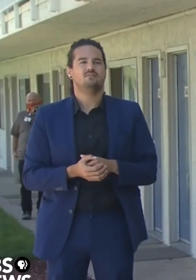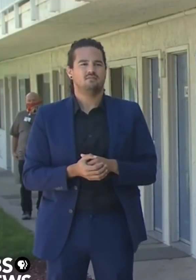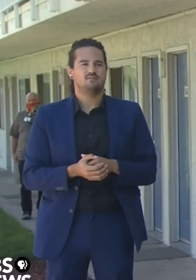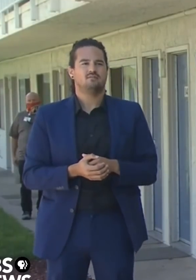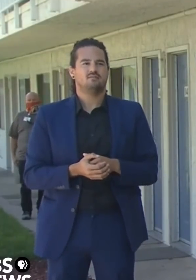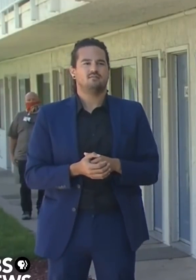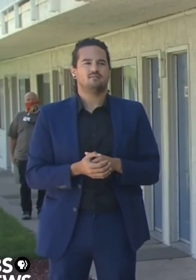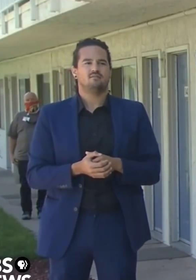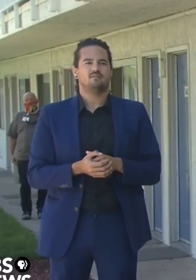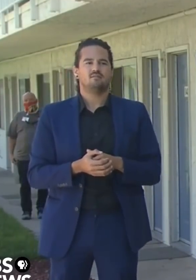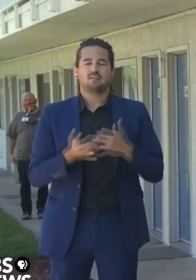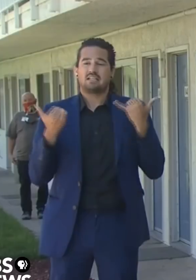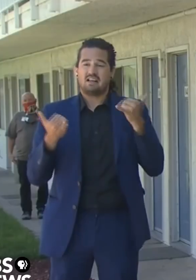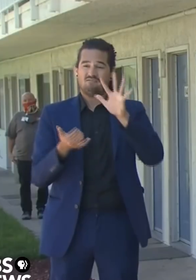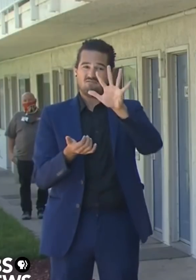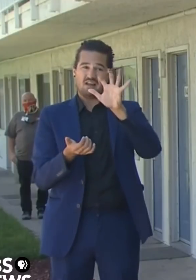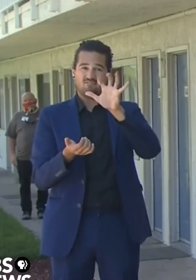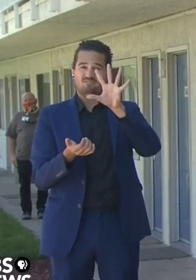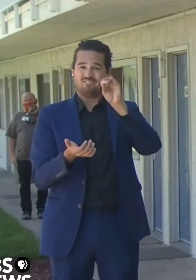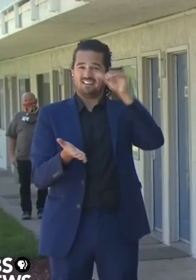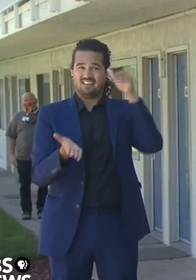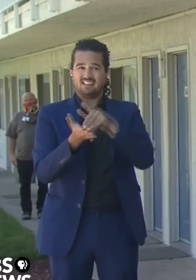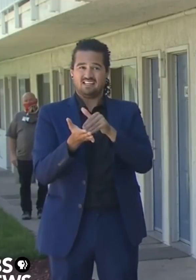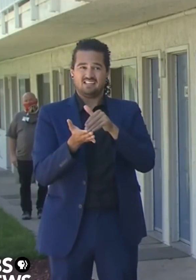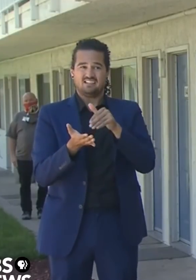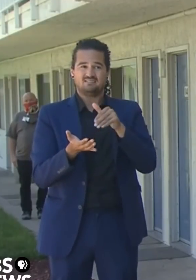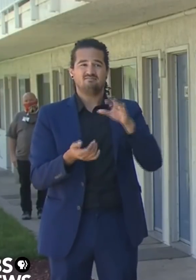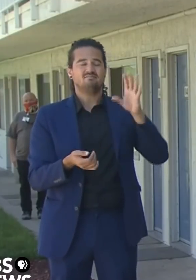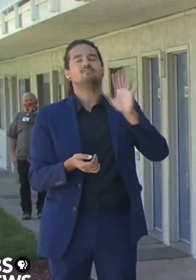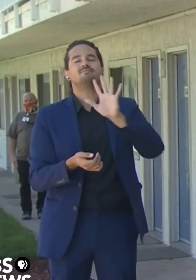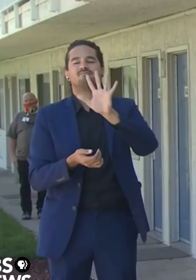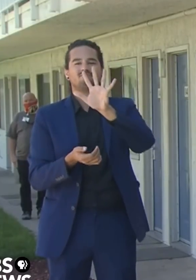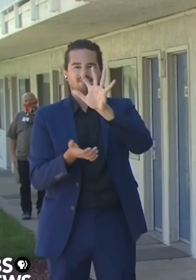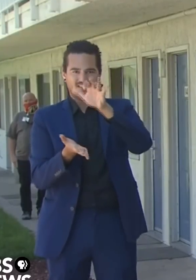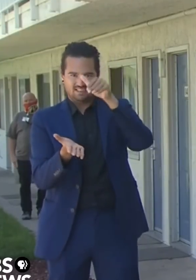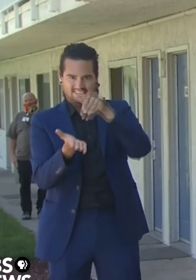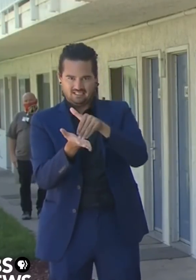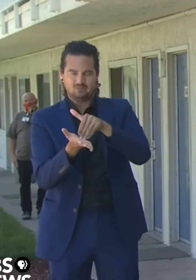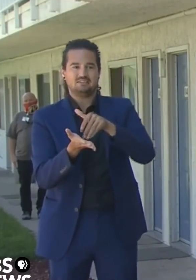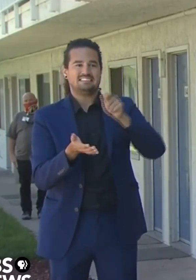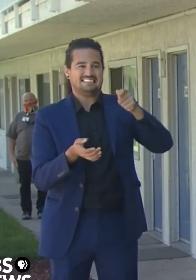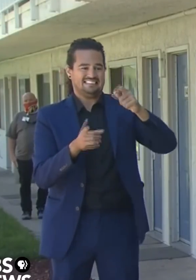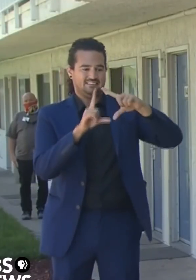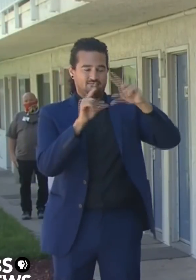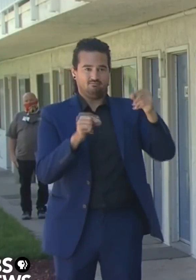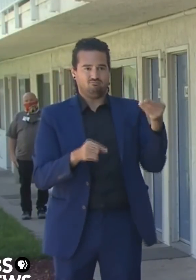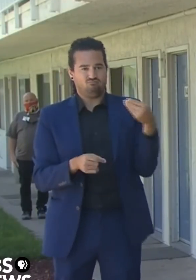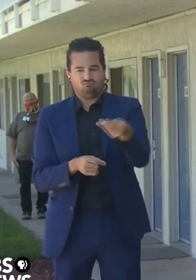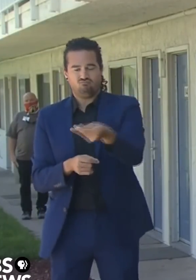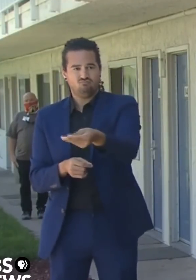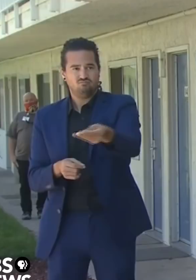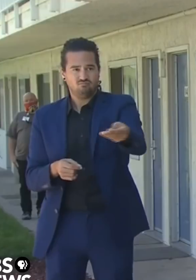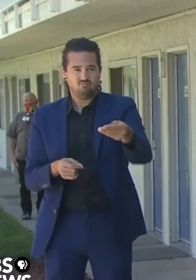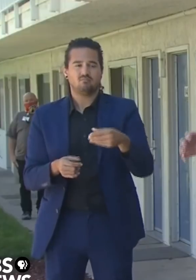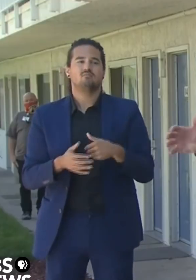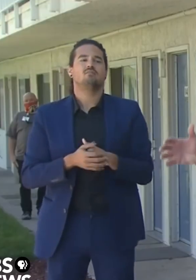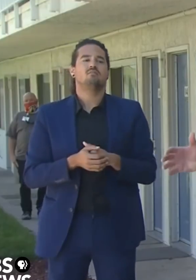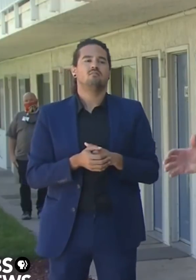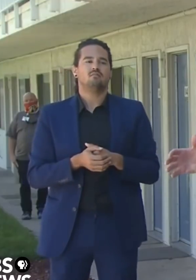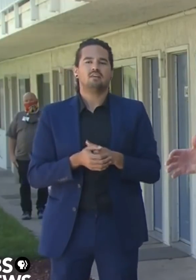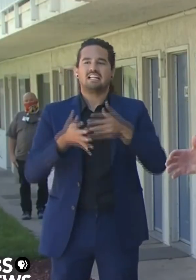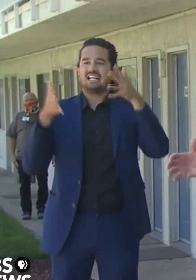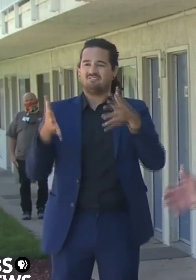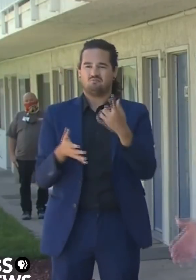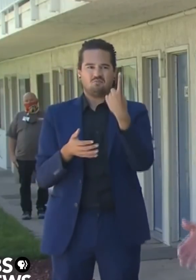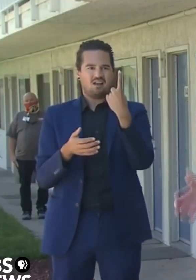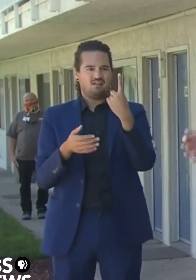the math three to five years, half a million dollars and you have one unit. If we're going to solve the magnitude